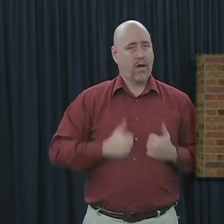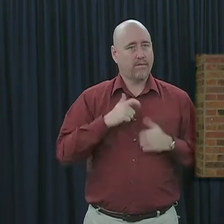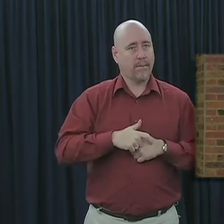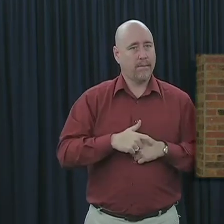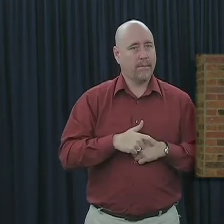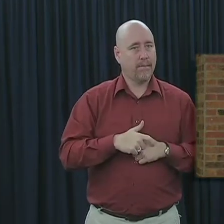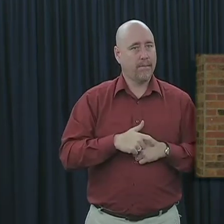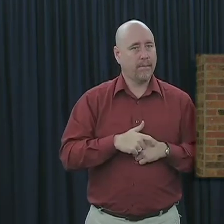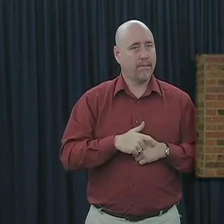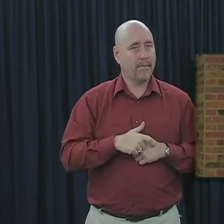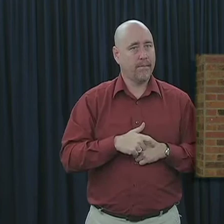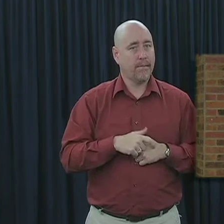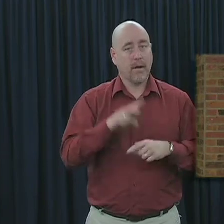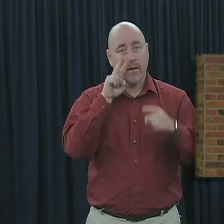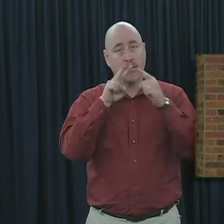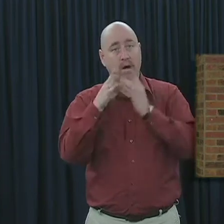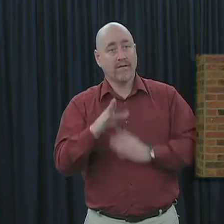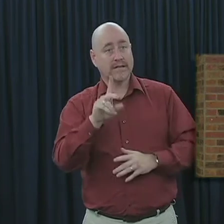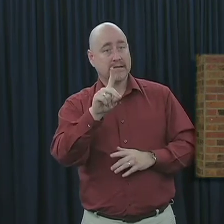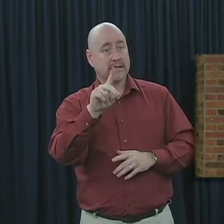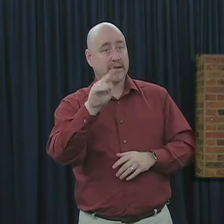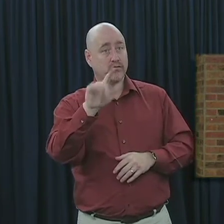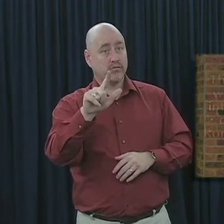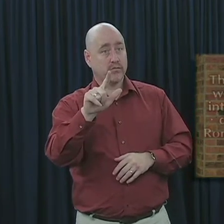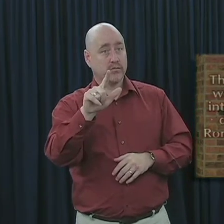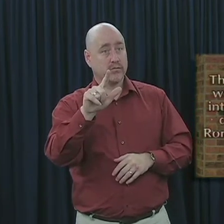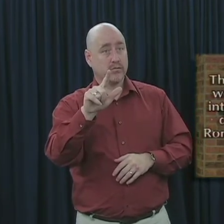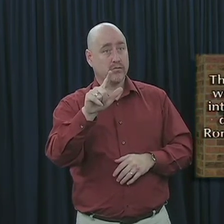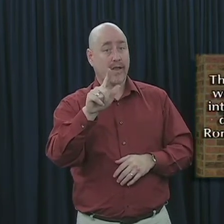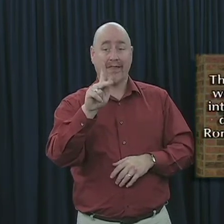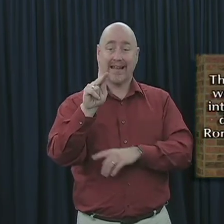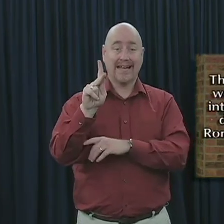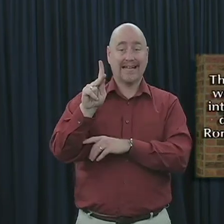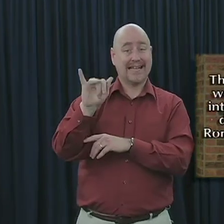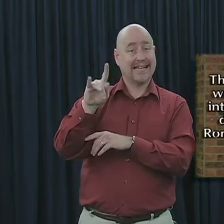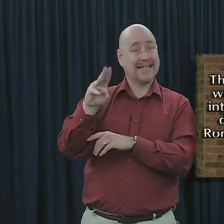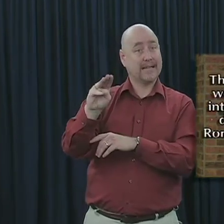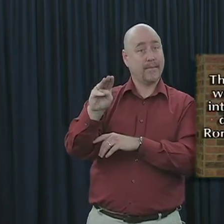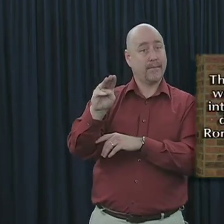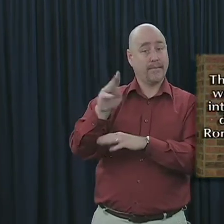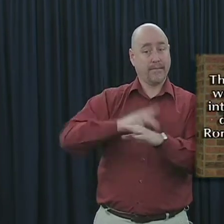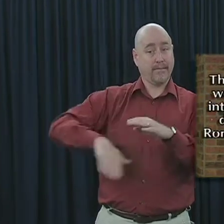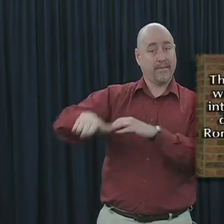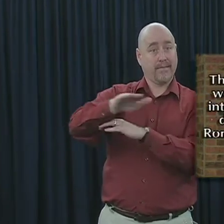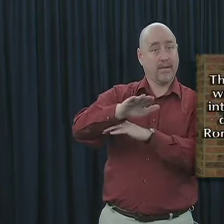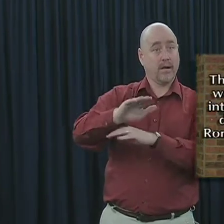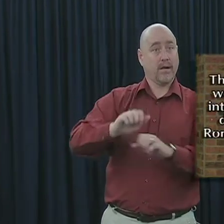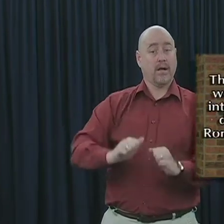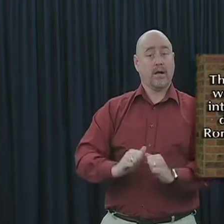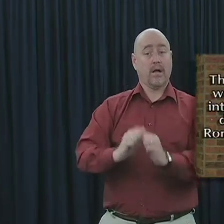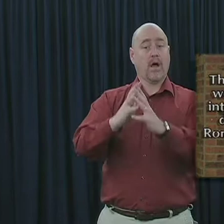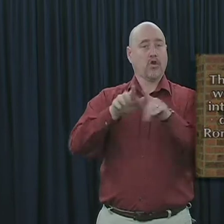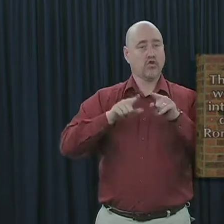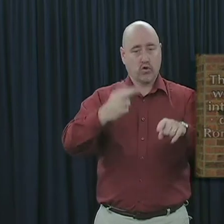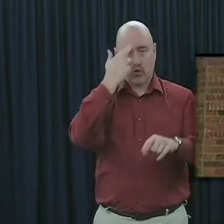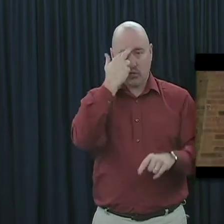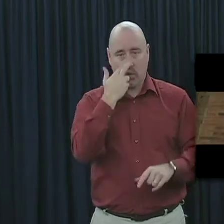According to the prophet Daniel, find that that kingdom was to come into existence during the Roman Empire.